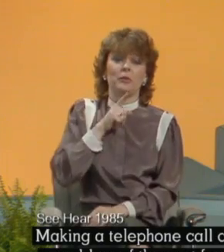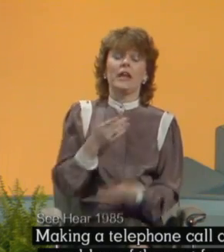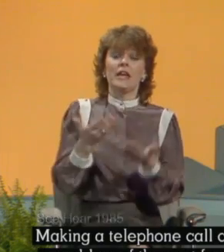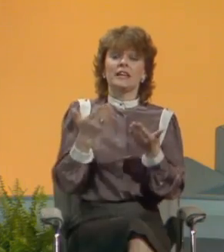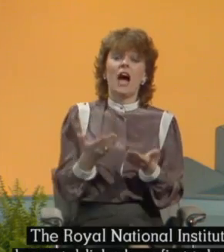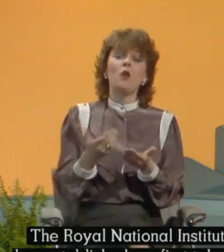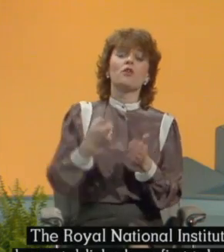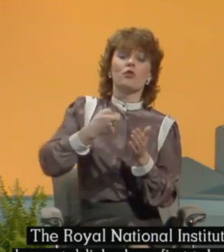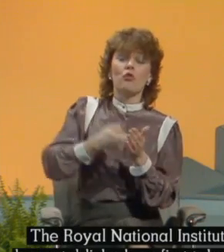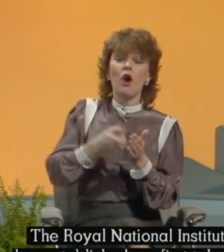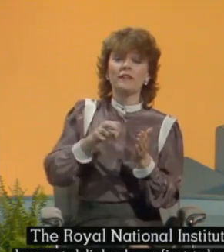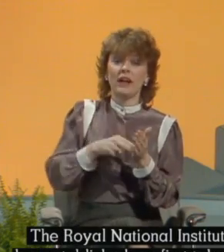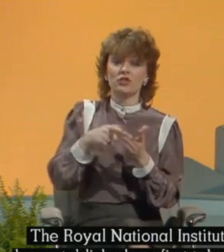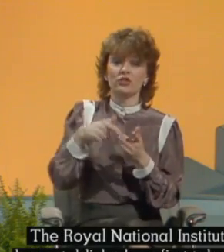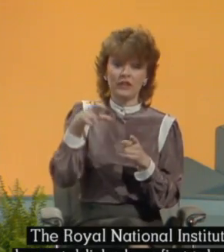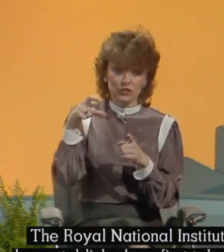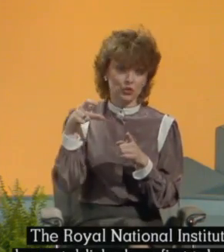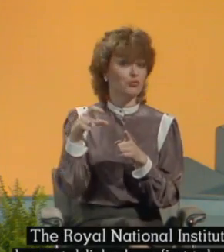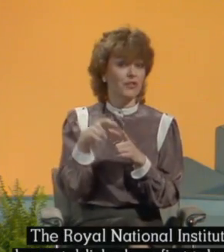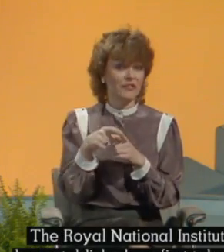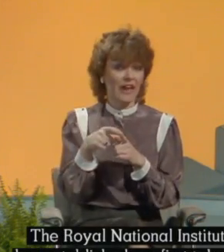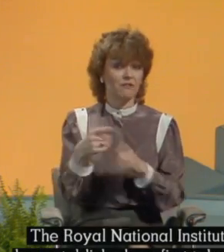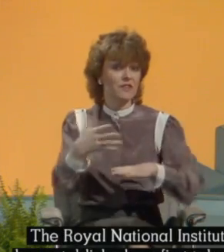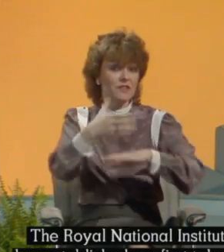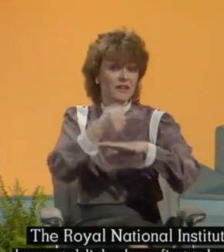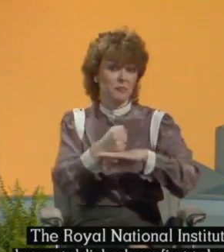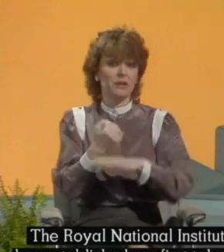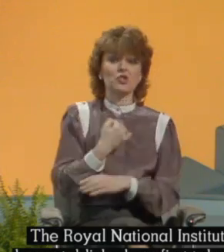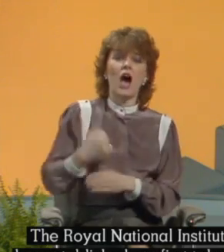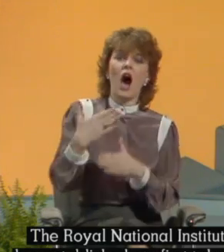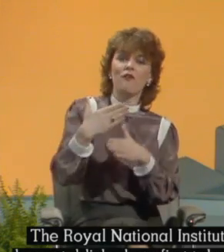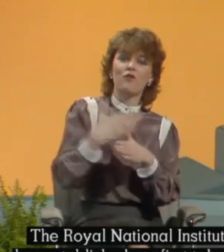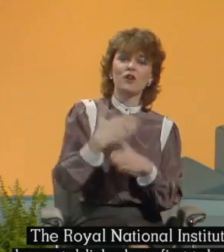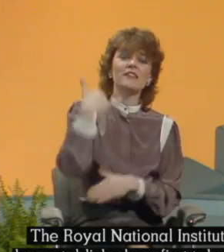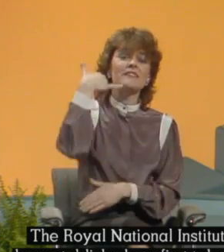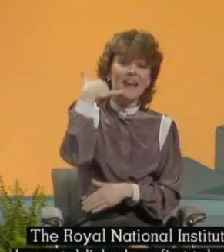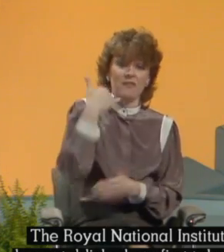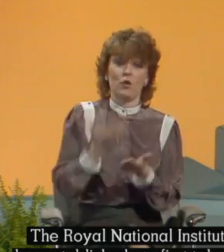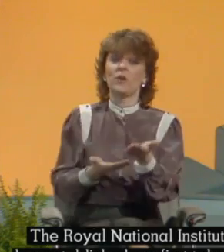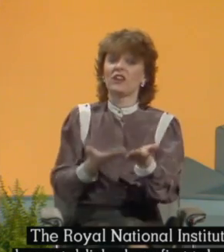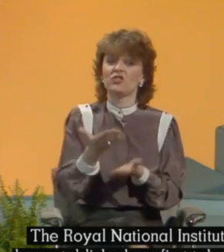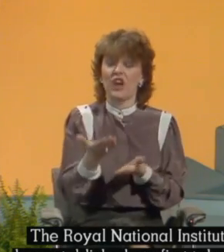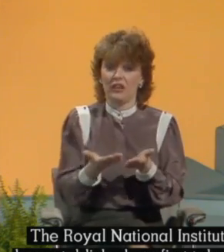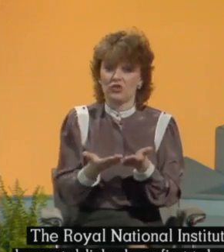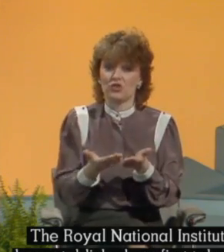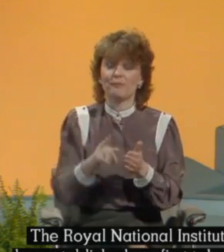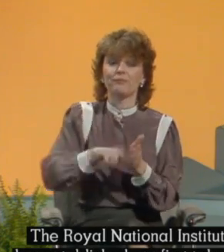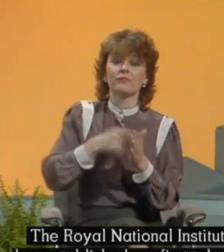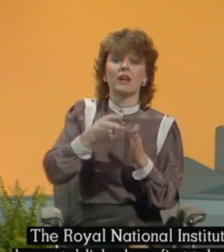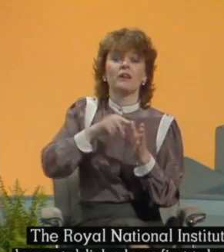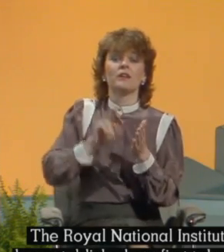people now that the Royal National Institute for the Deaf has established our first telephone exchange.